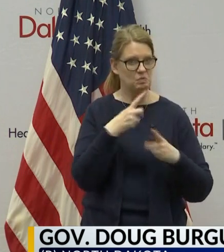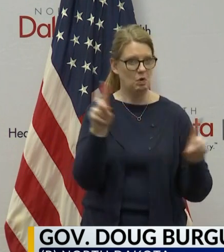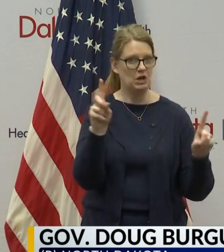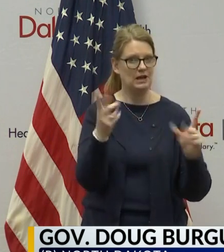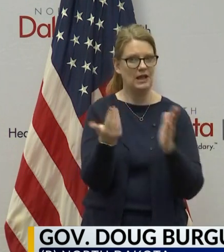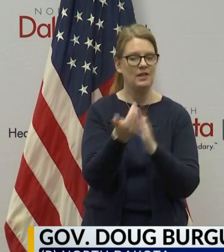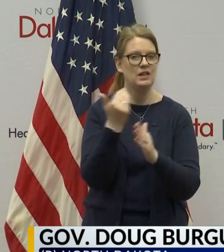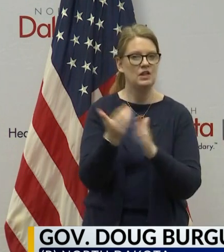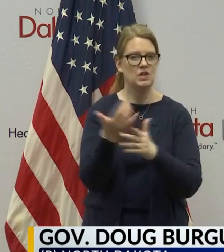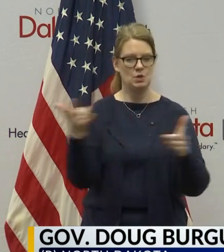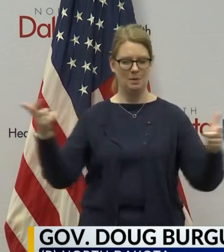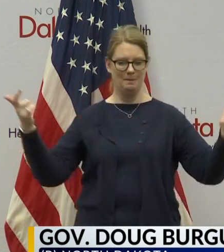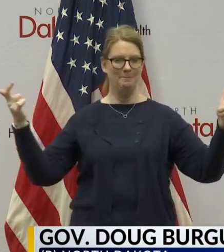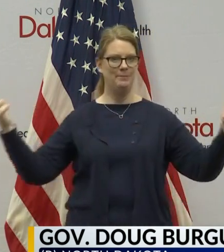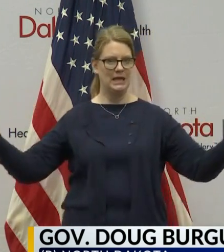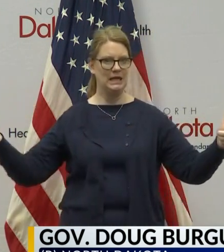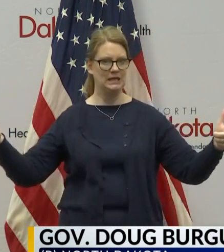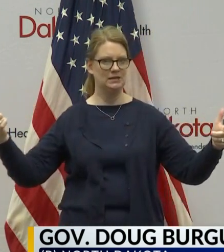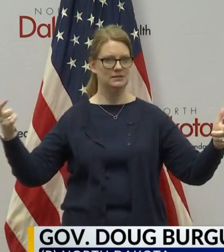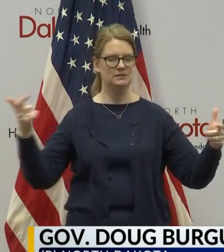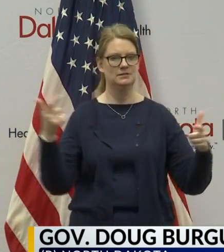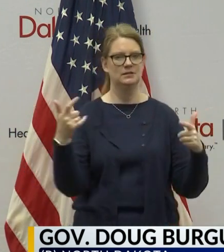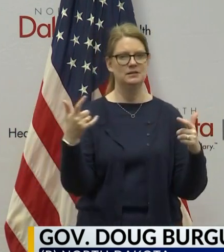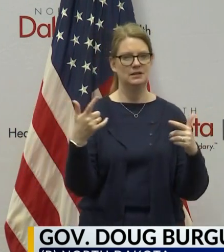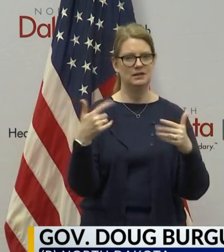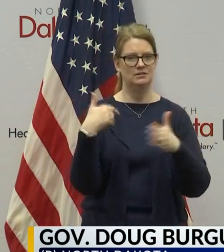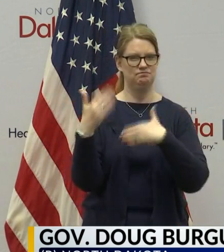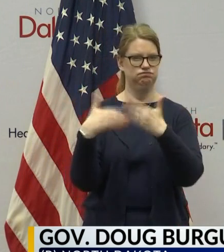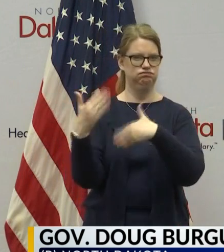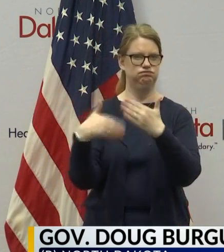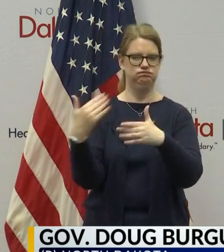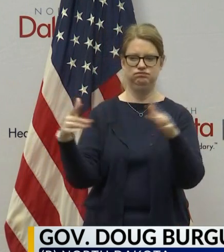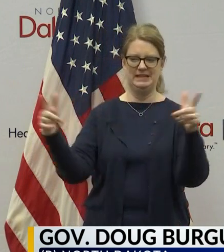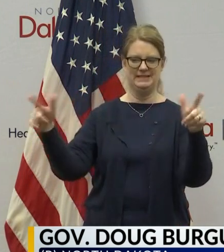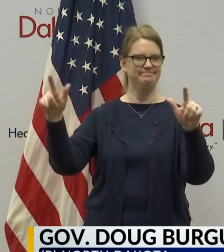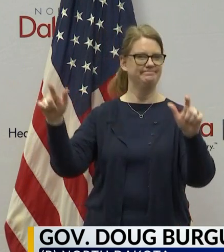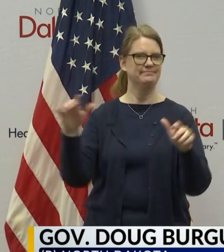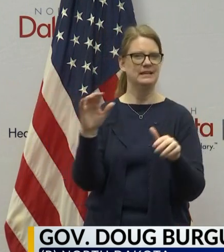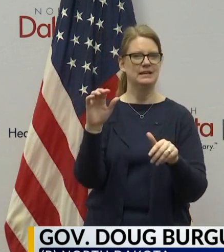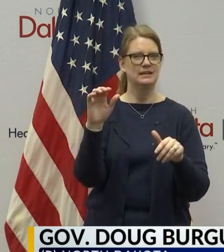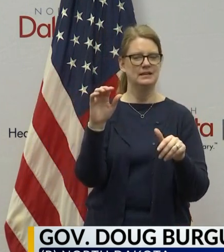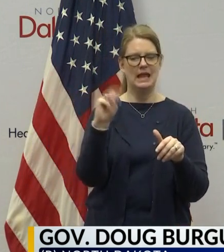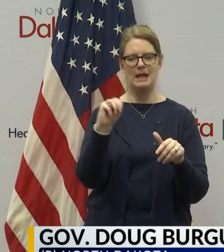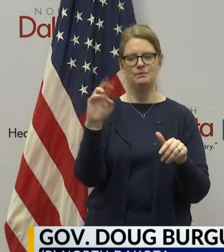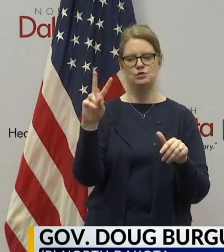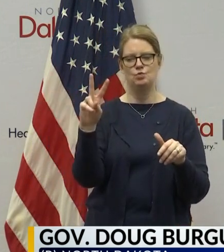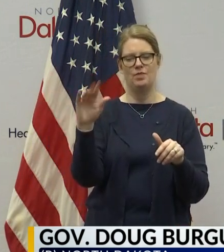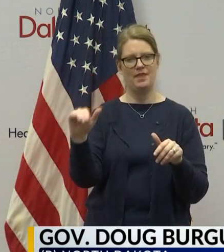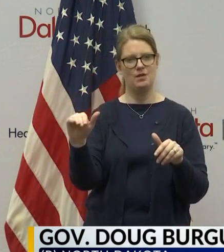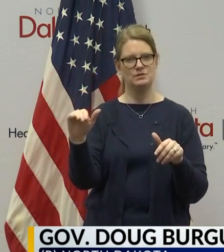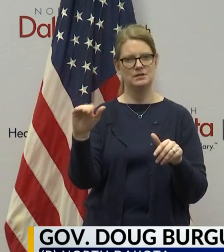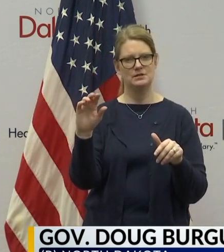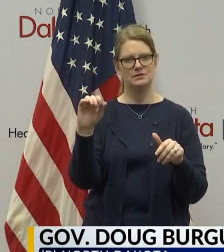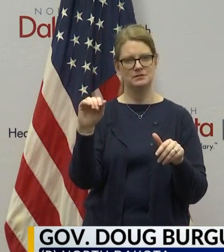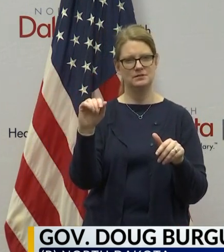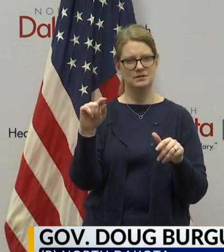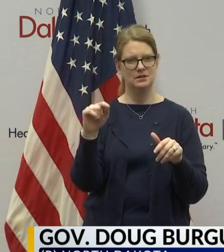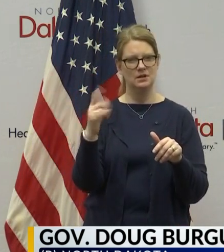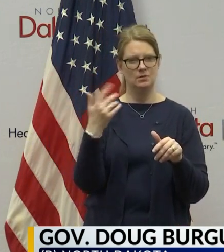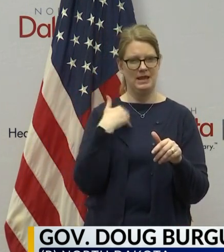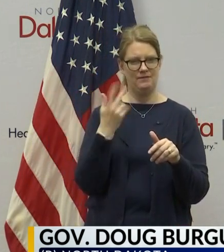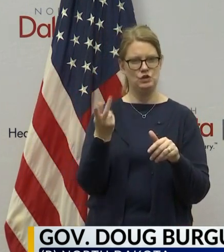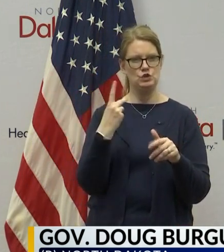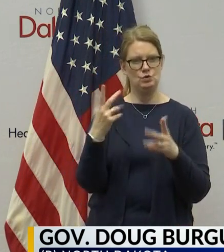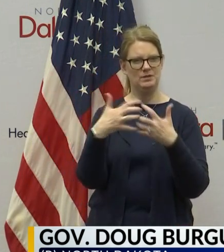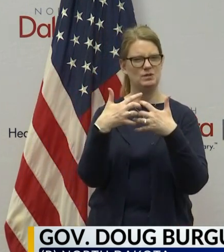new large high-throughput M2000 Abbott machines. We received two